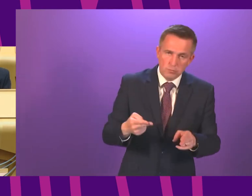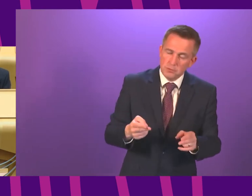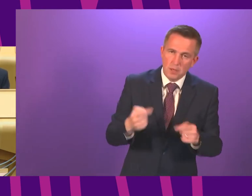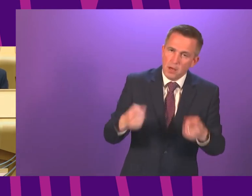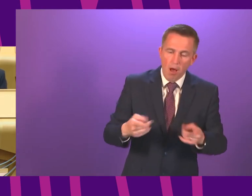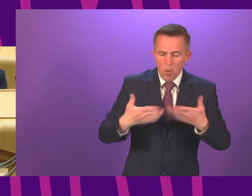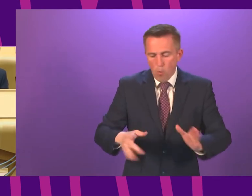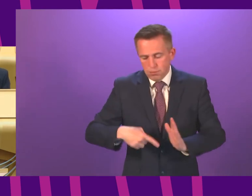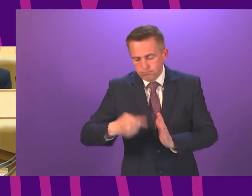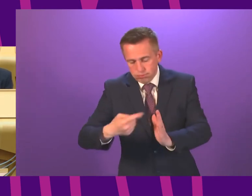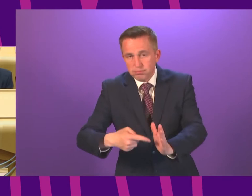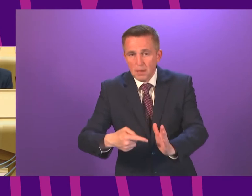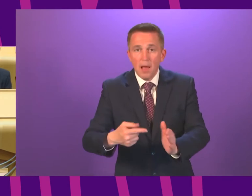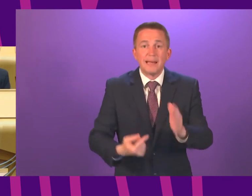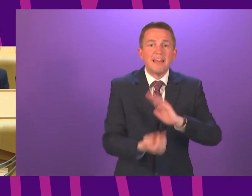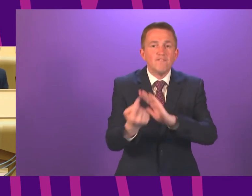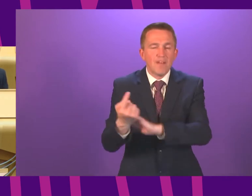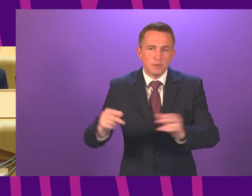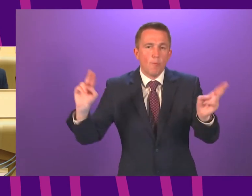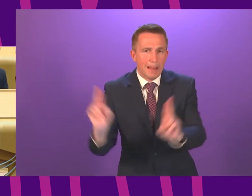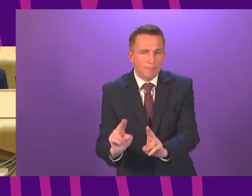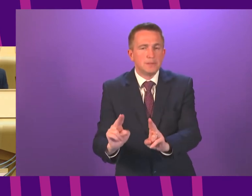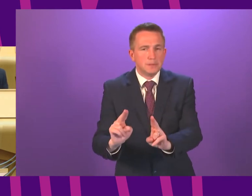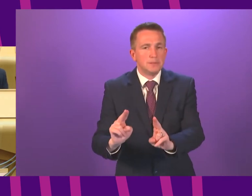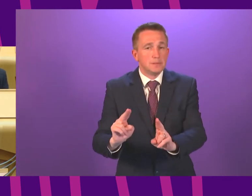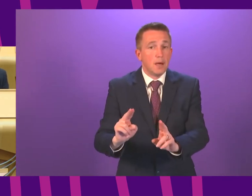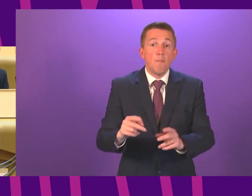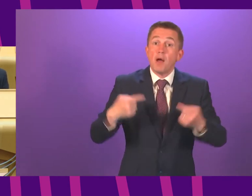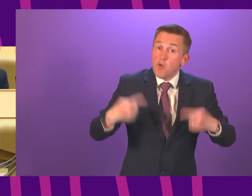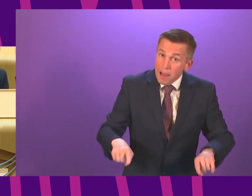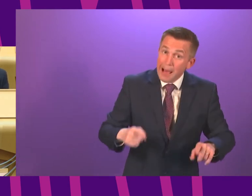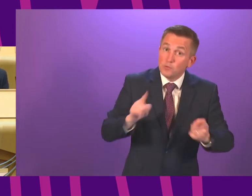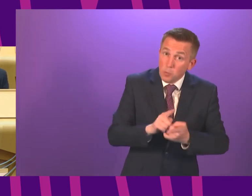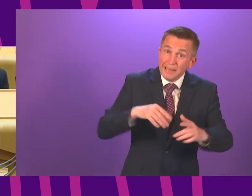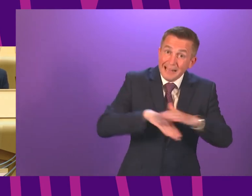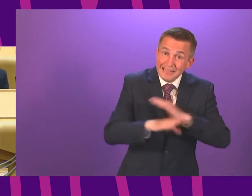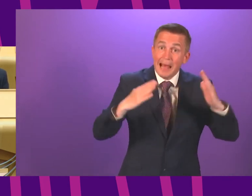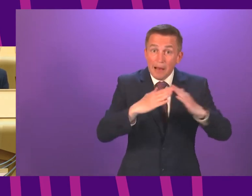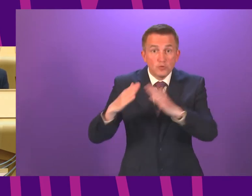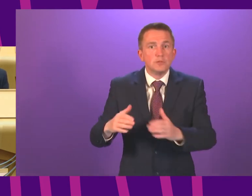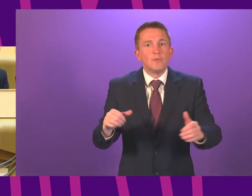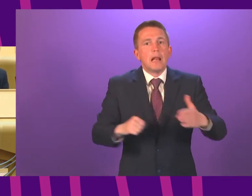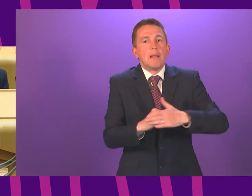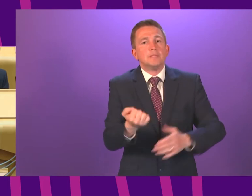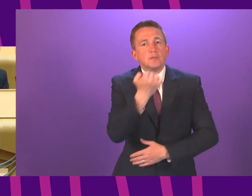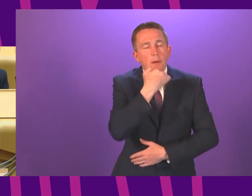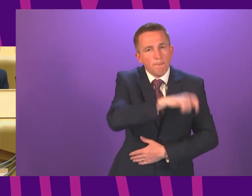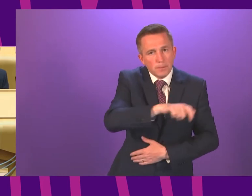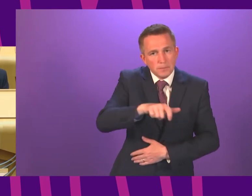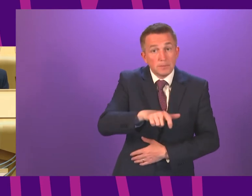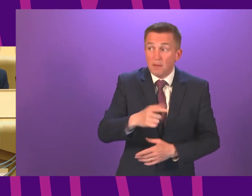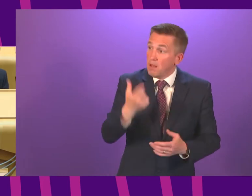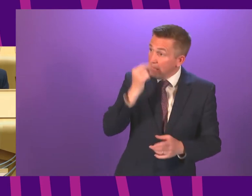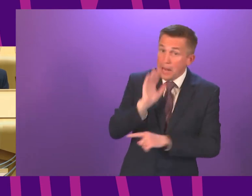attend certain events. But we can still meet indoors, in limited numbers, and outdoors